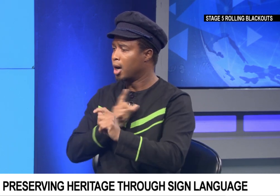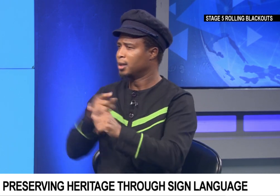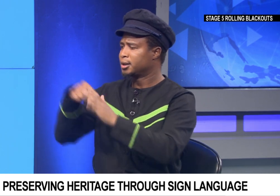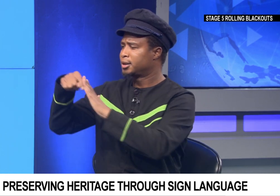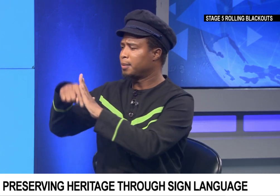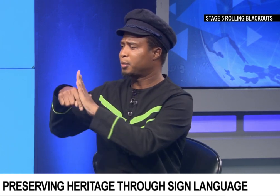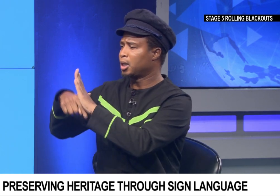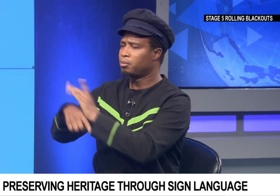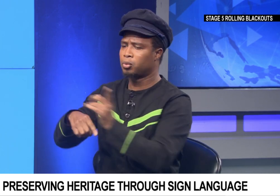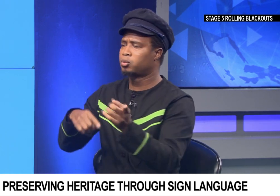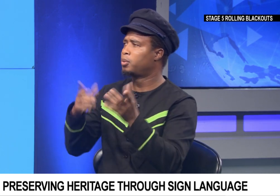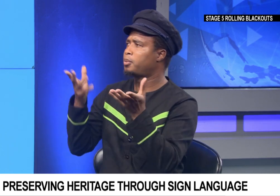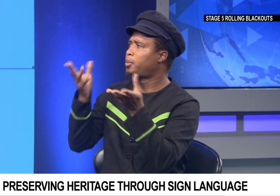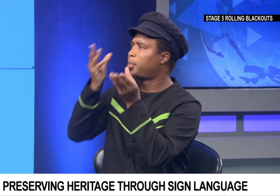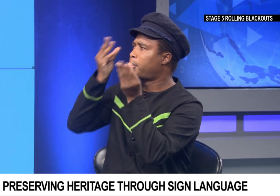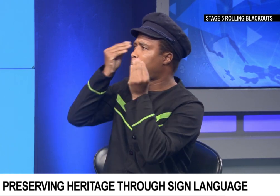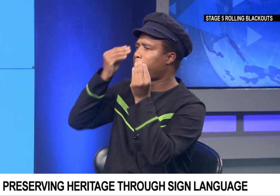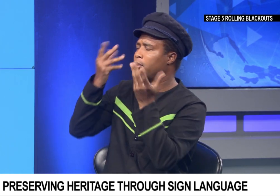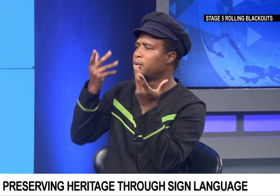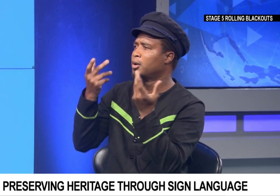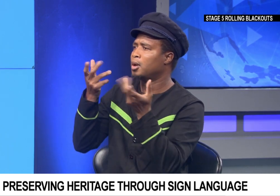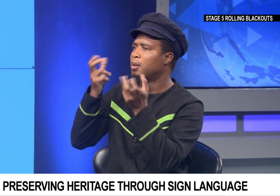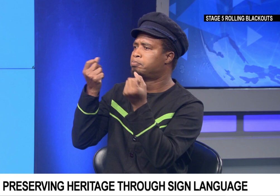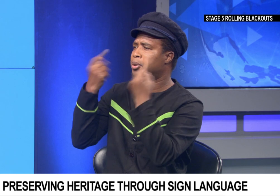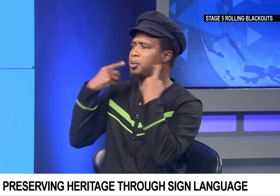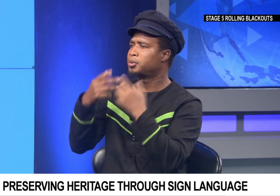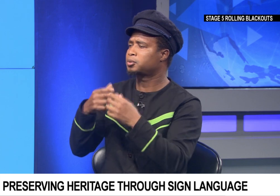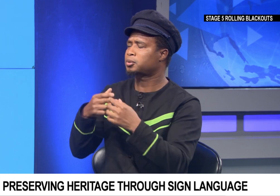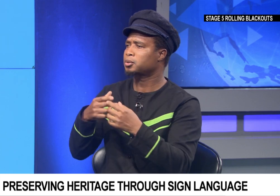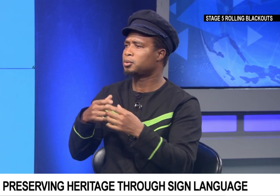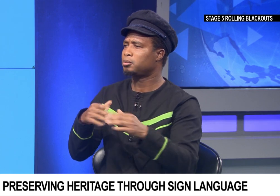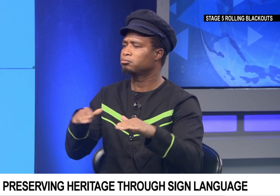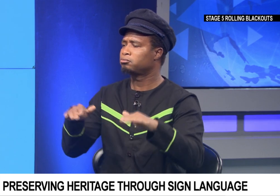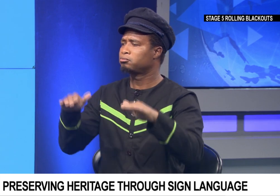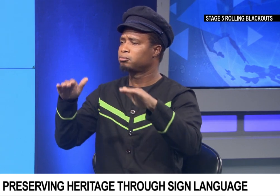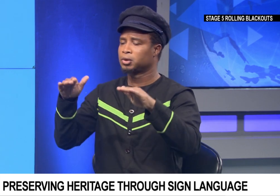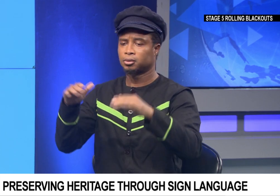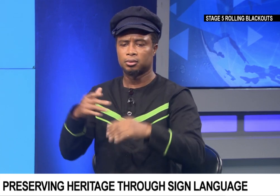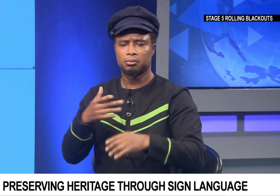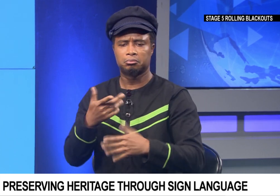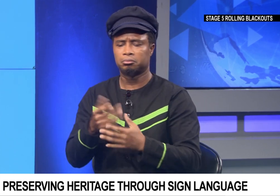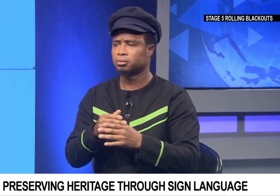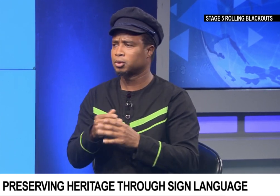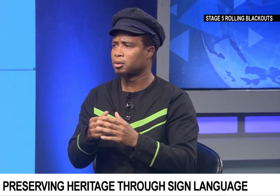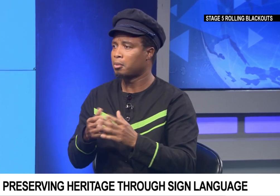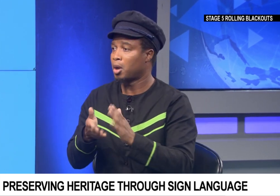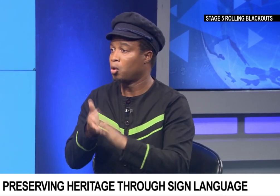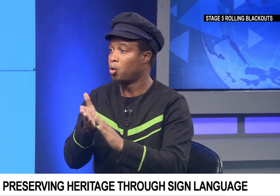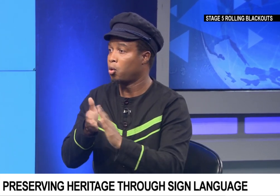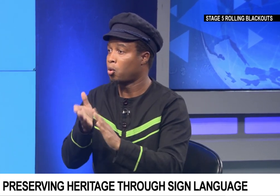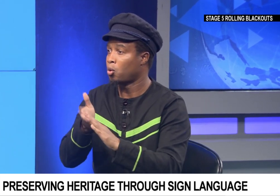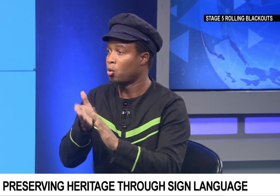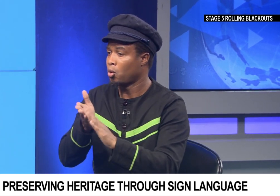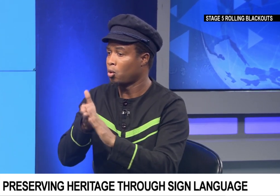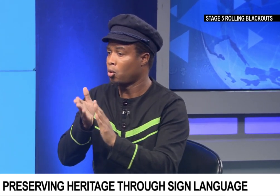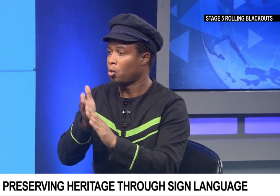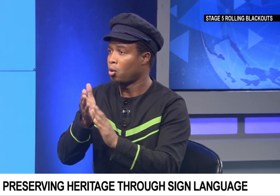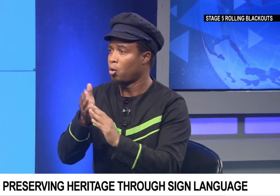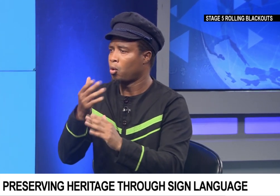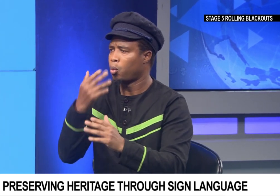to information they know very well. And then with that deaf child, they've got that lack of access to information because of barrier to language.